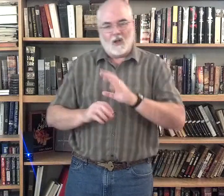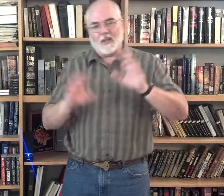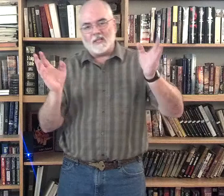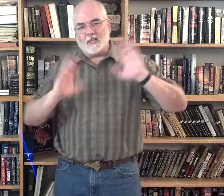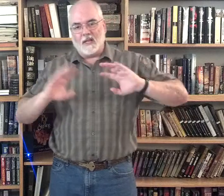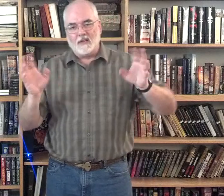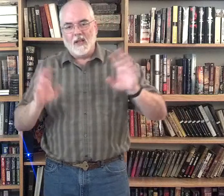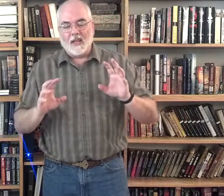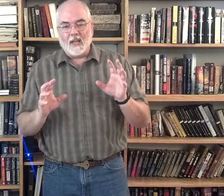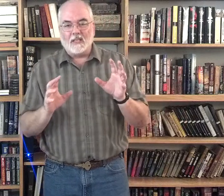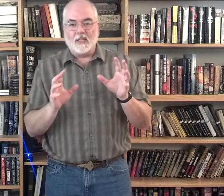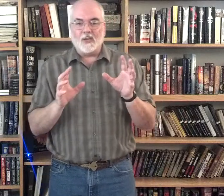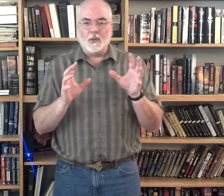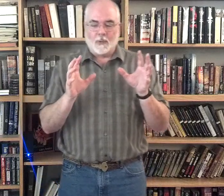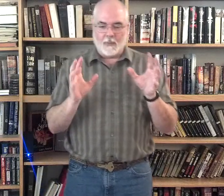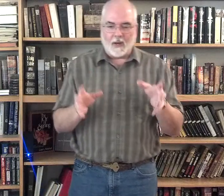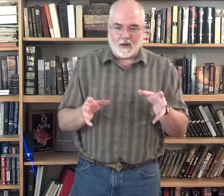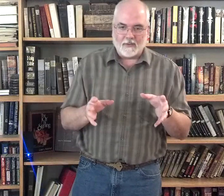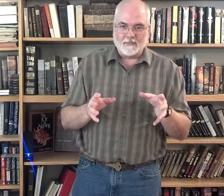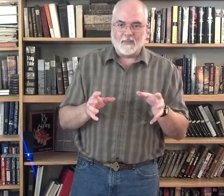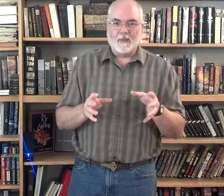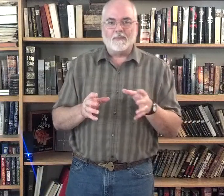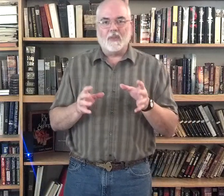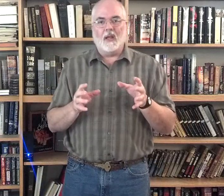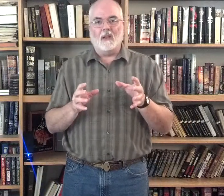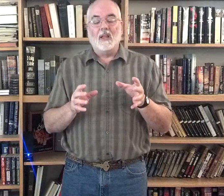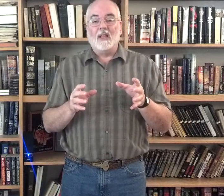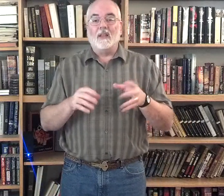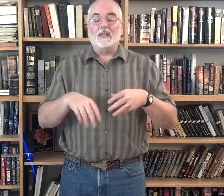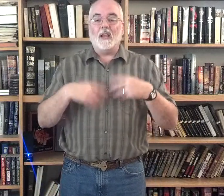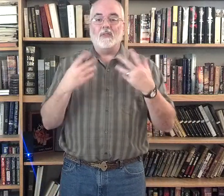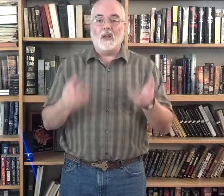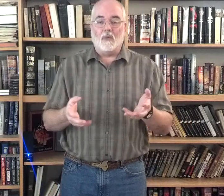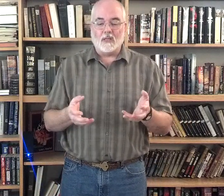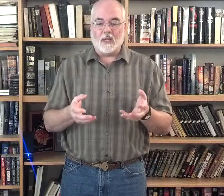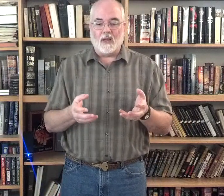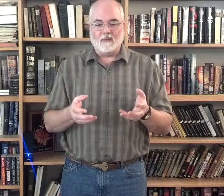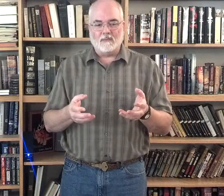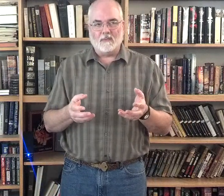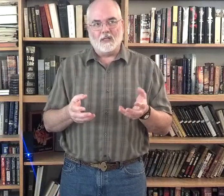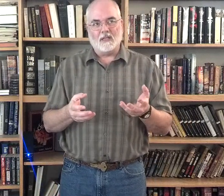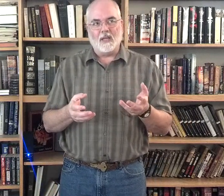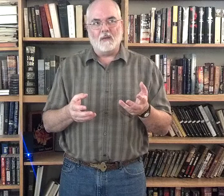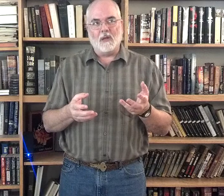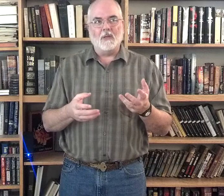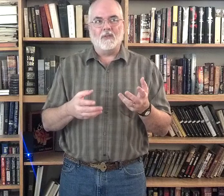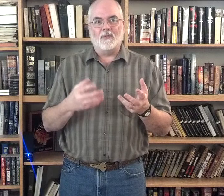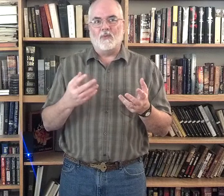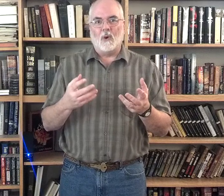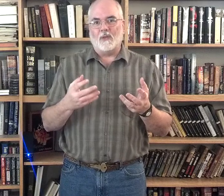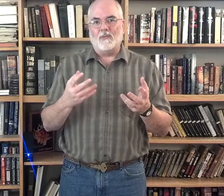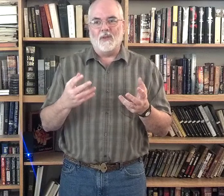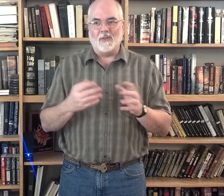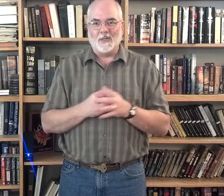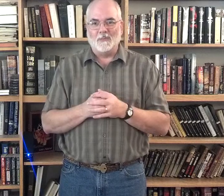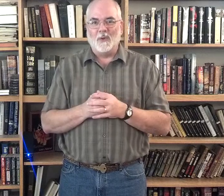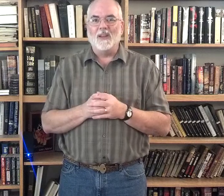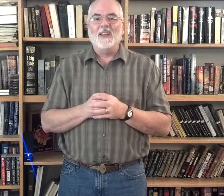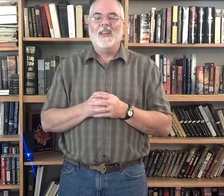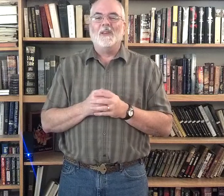that said, is to get you prepared. Now, the second thing I want to say, maybe it's a fourth or fifth at this point, but